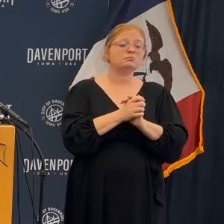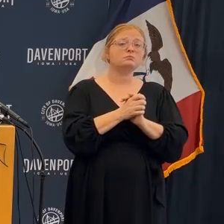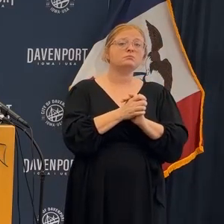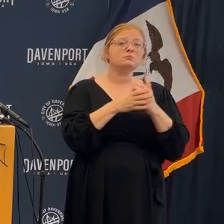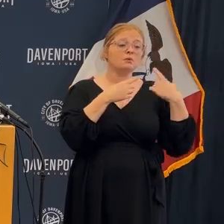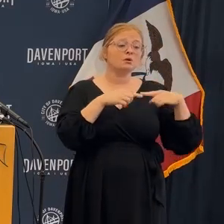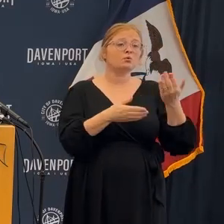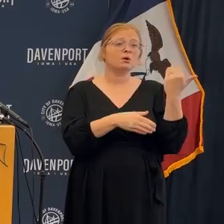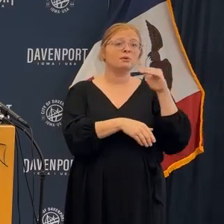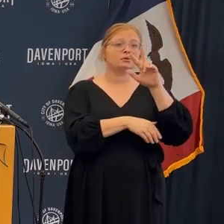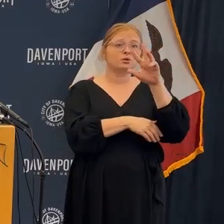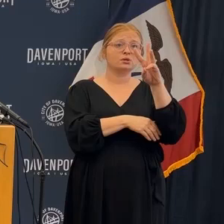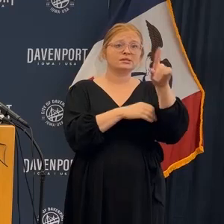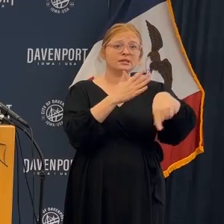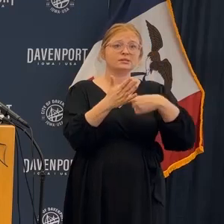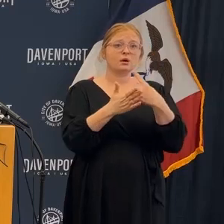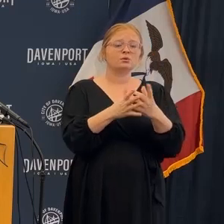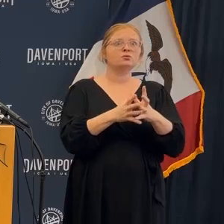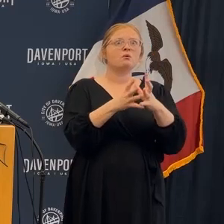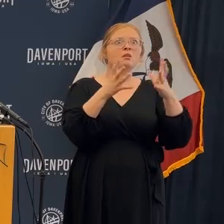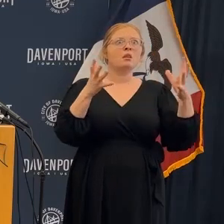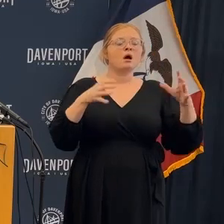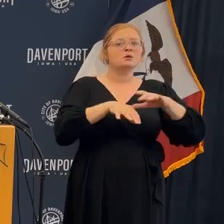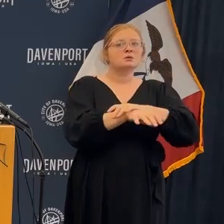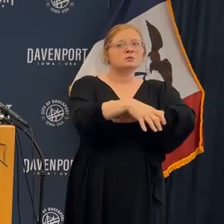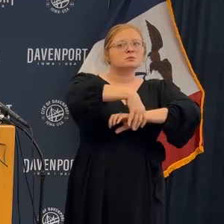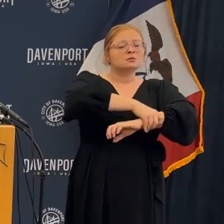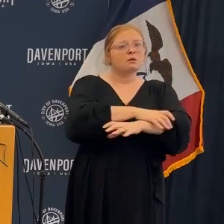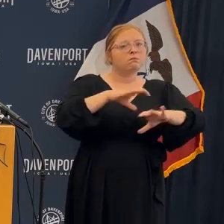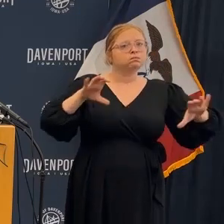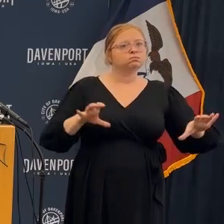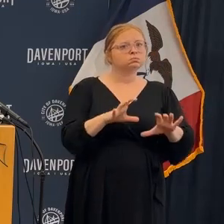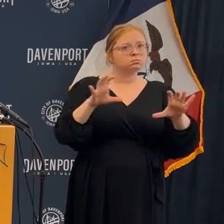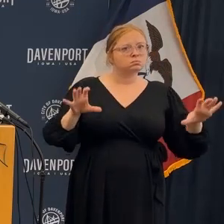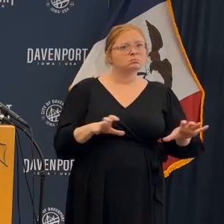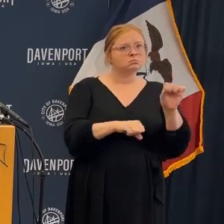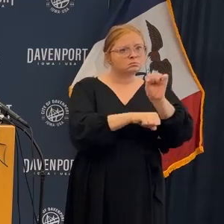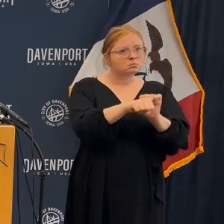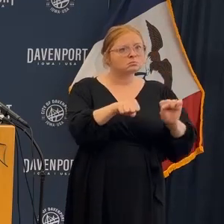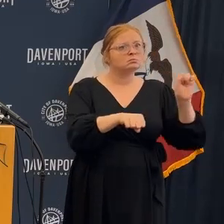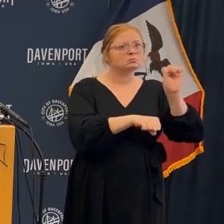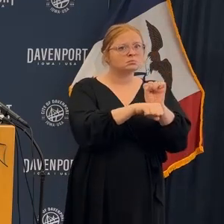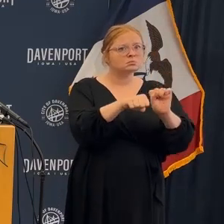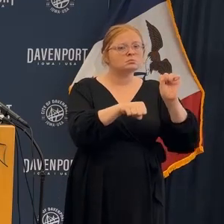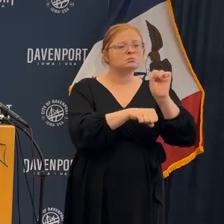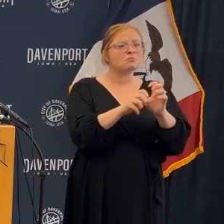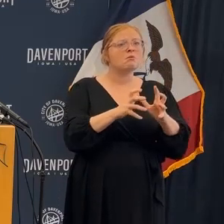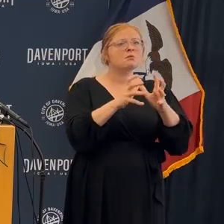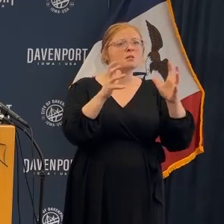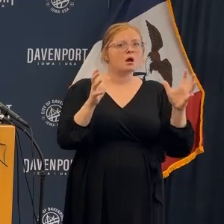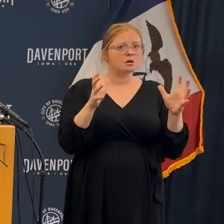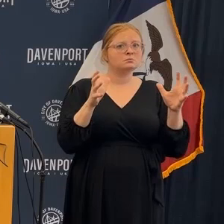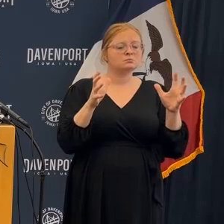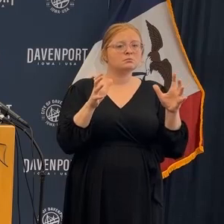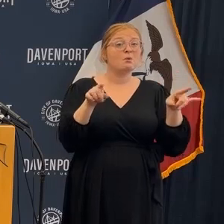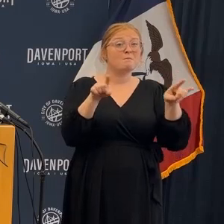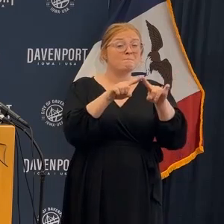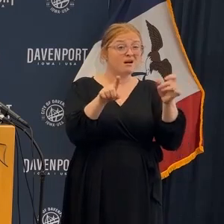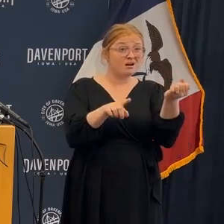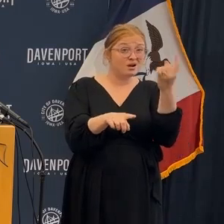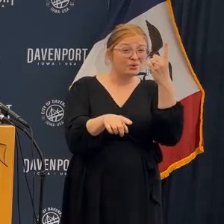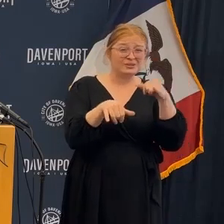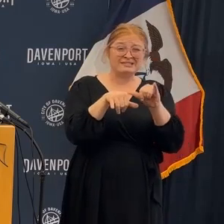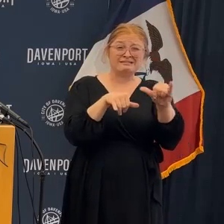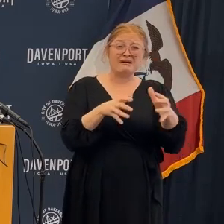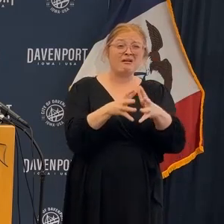the last past 36 hours. A lot of work has been done, and you're going to hear about that, and there is a lot of